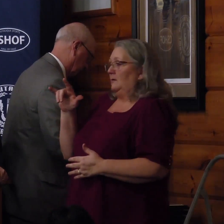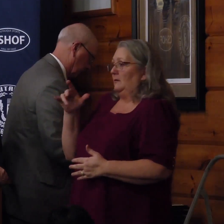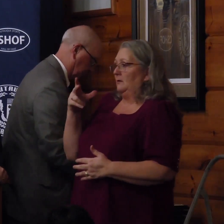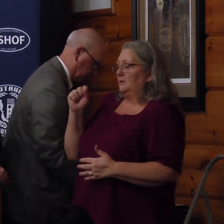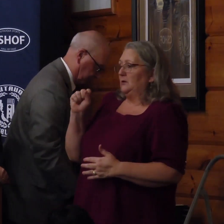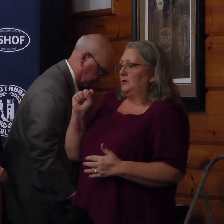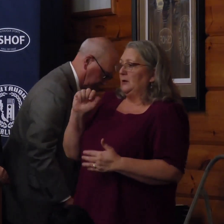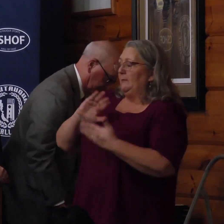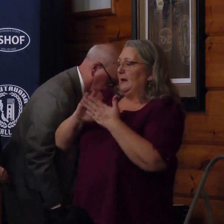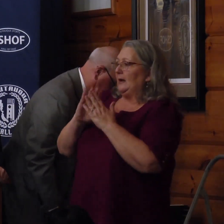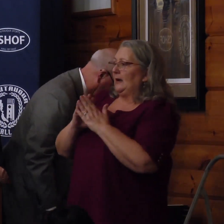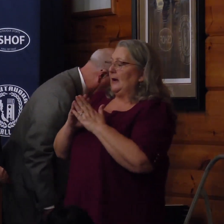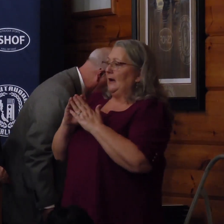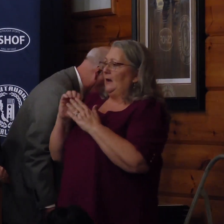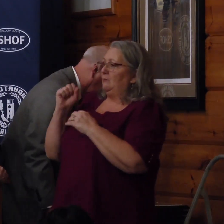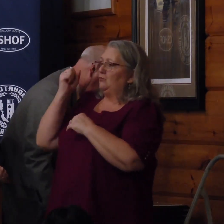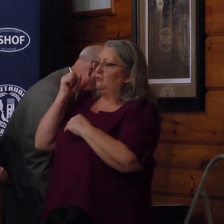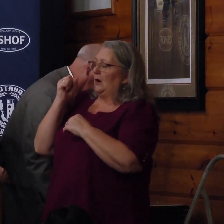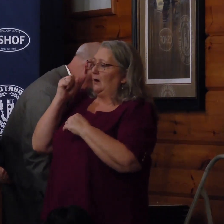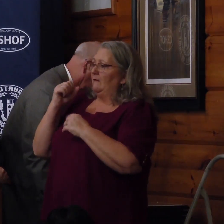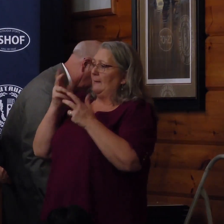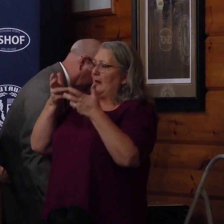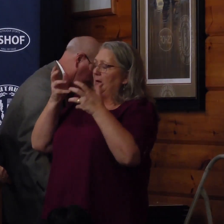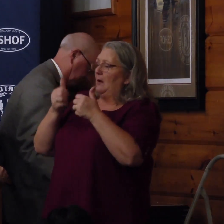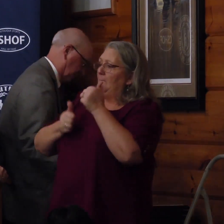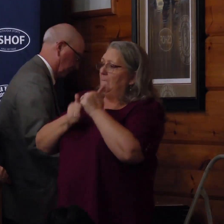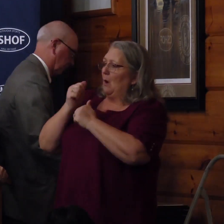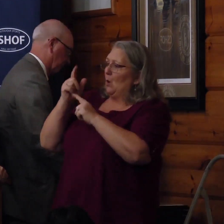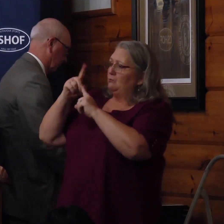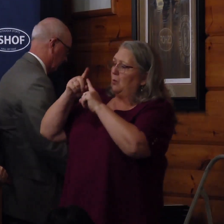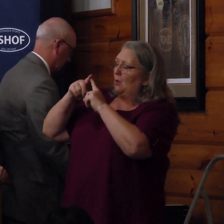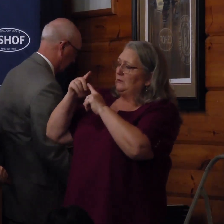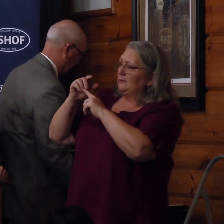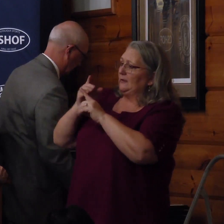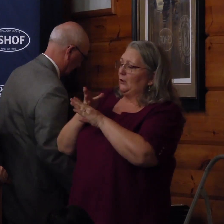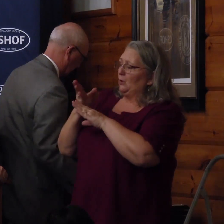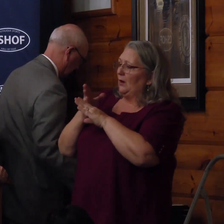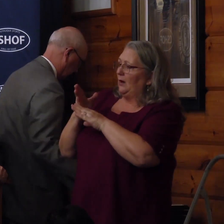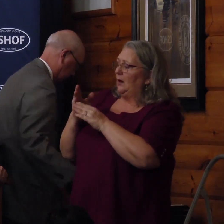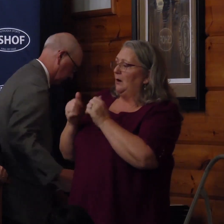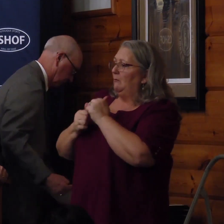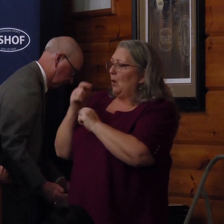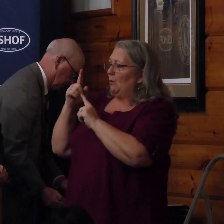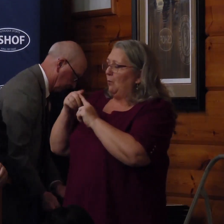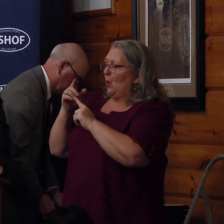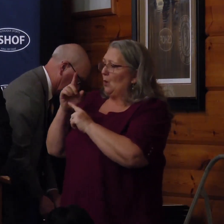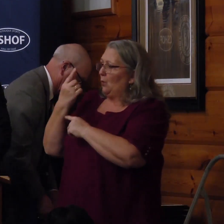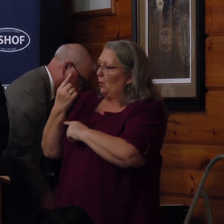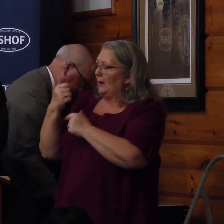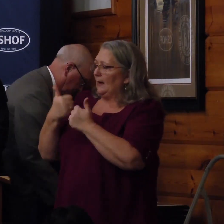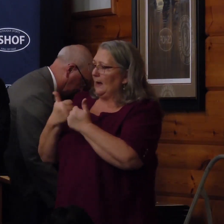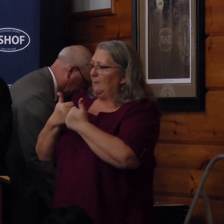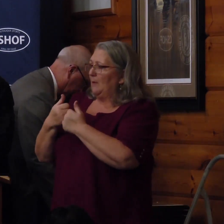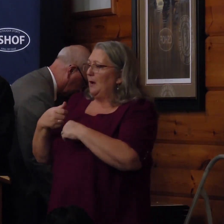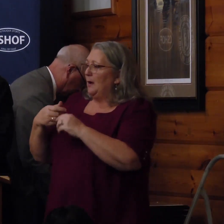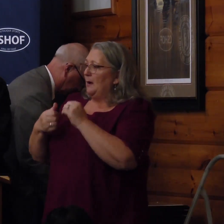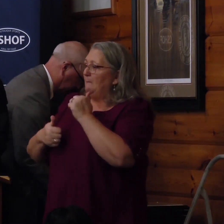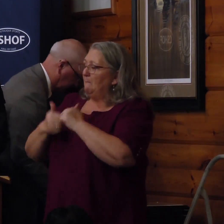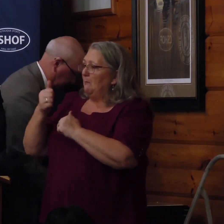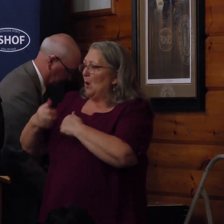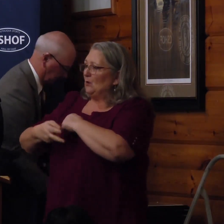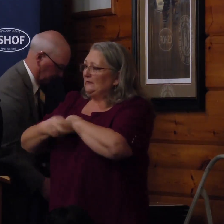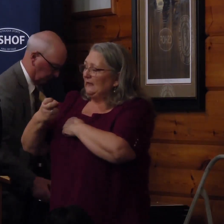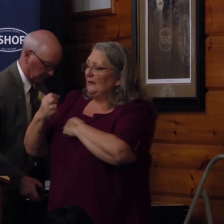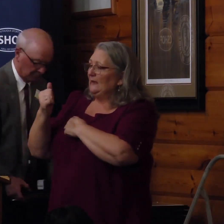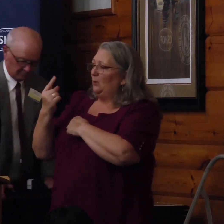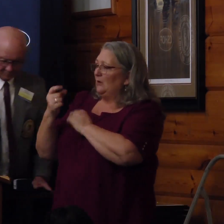the school's record holder in basketball for most points in a career, most points in a single game, most steals in a season, and